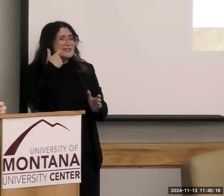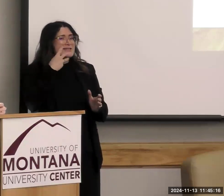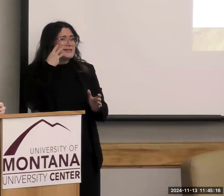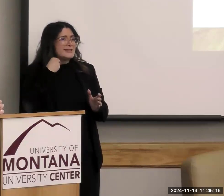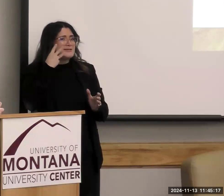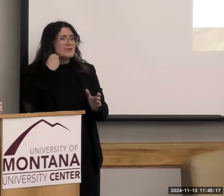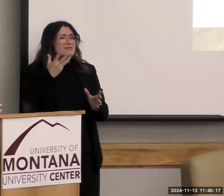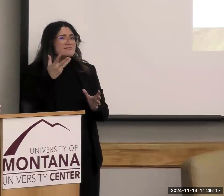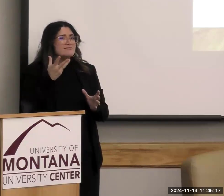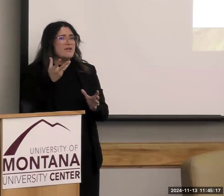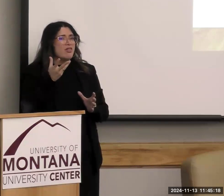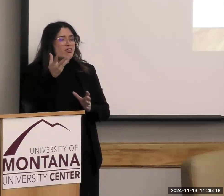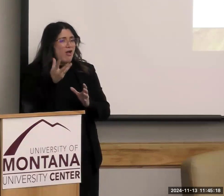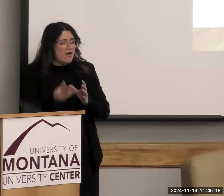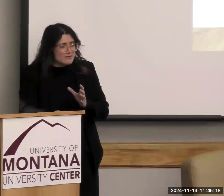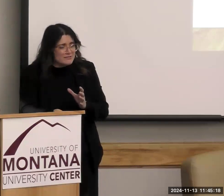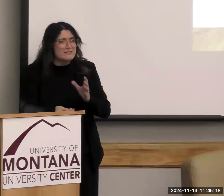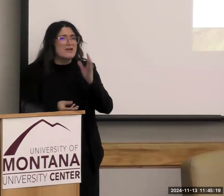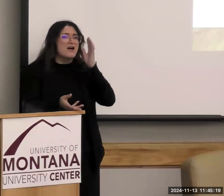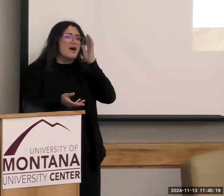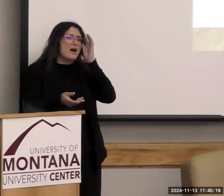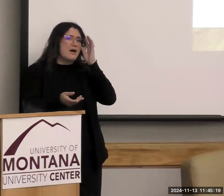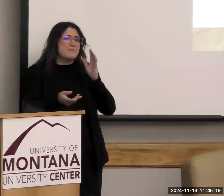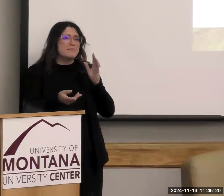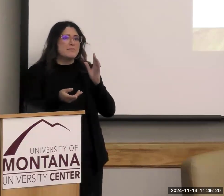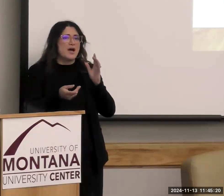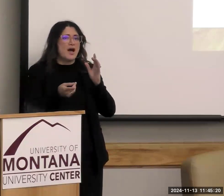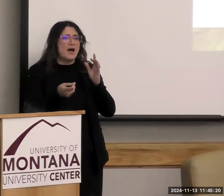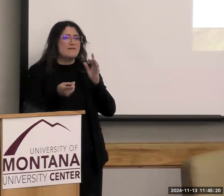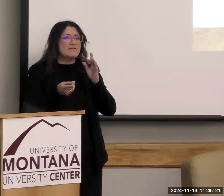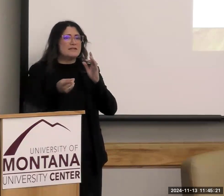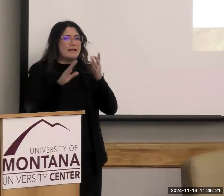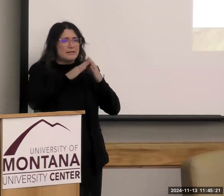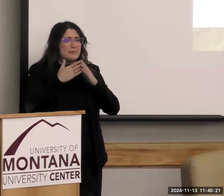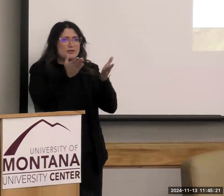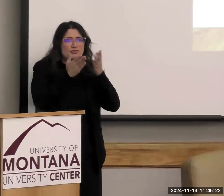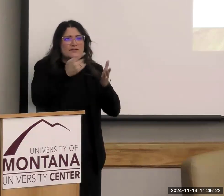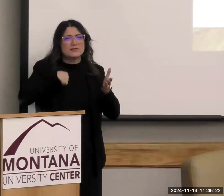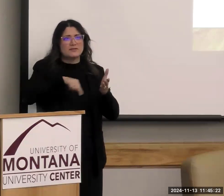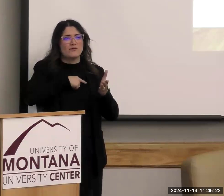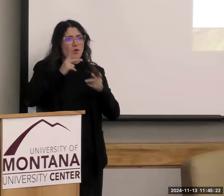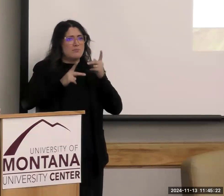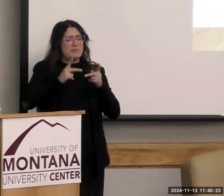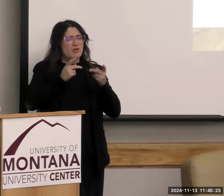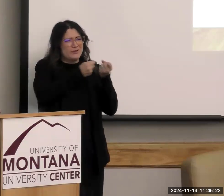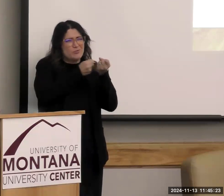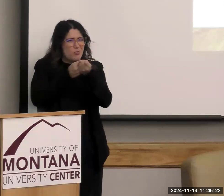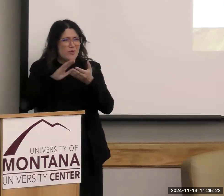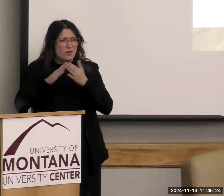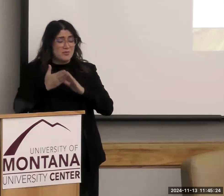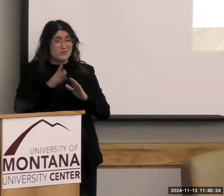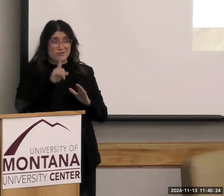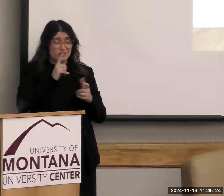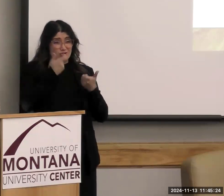people that support folks that live in the community. And so it's been a huge impact for 50 years. And,